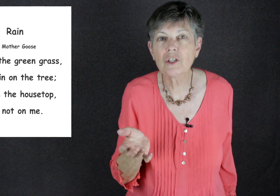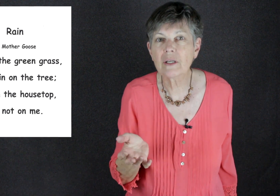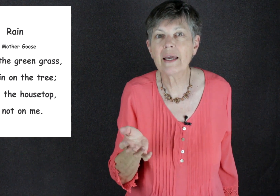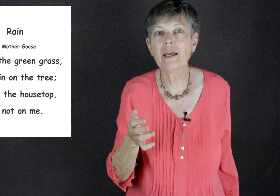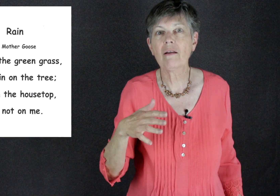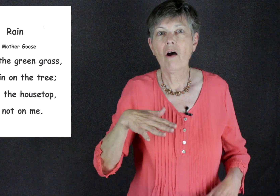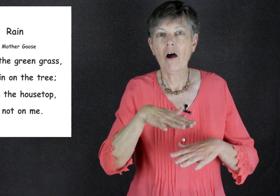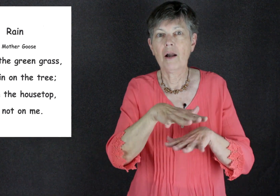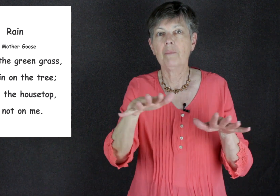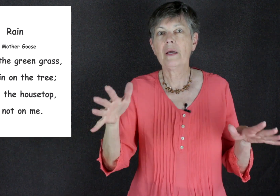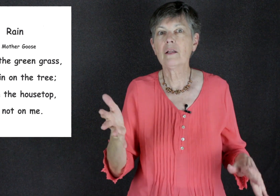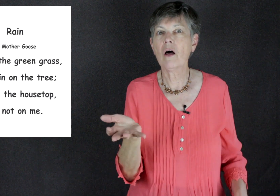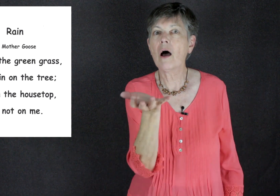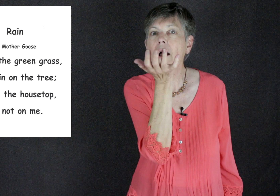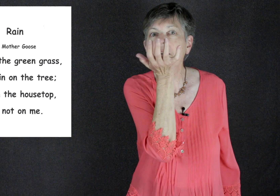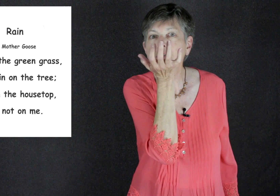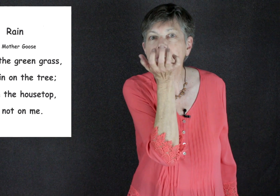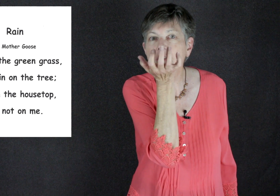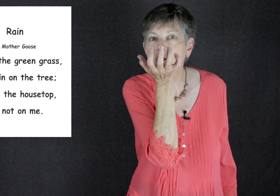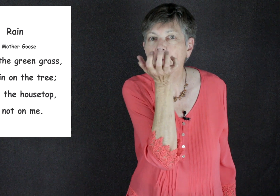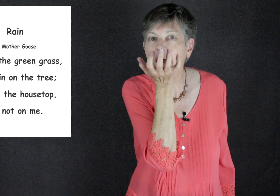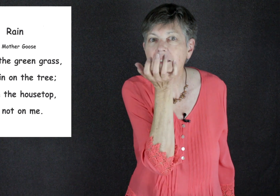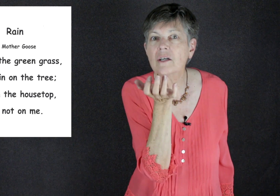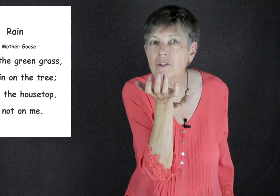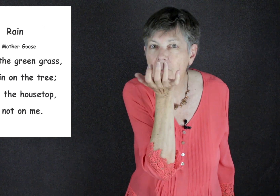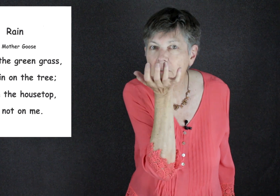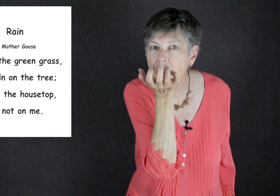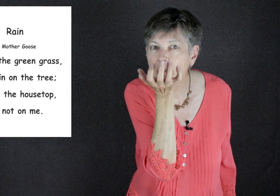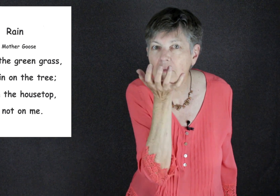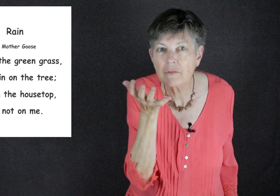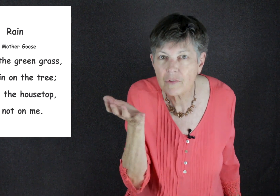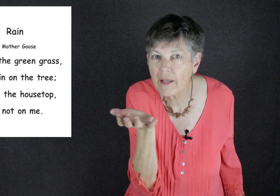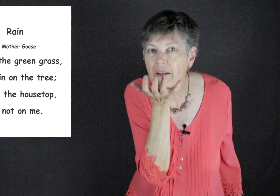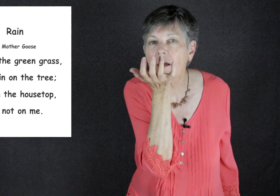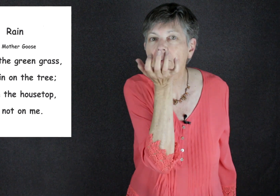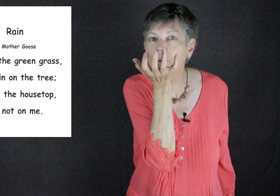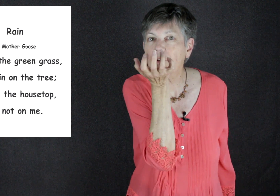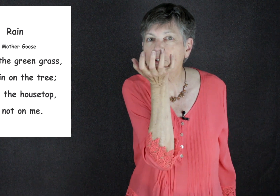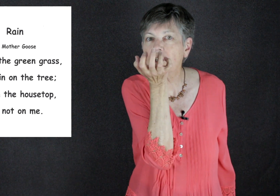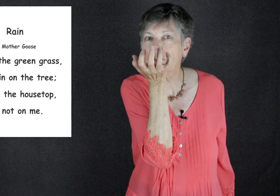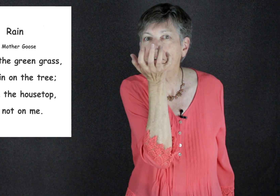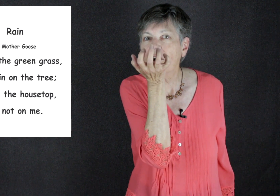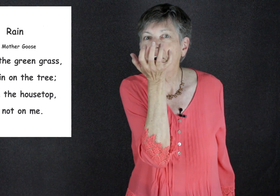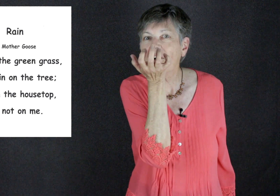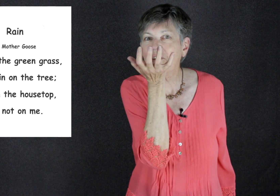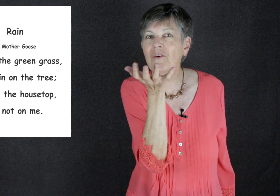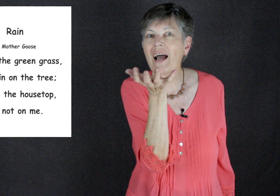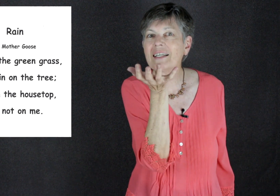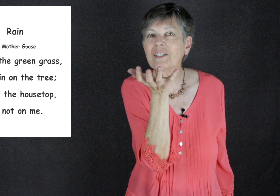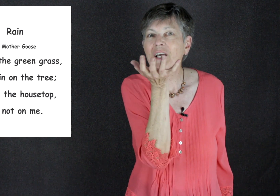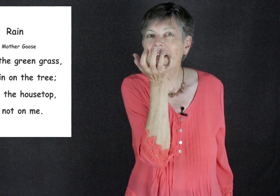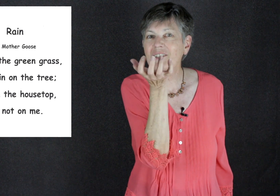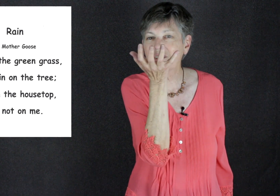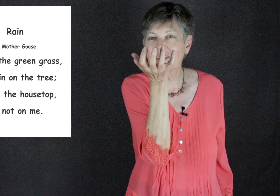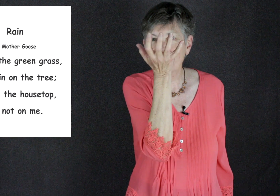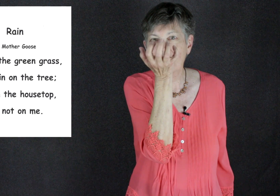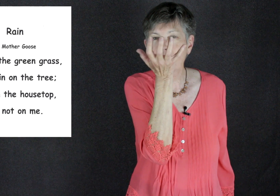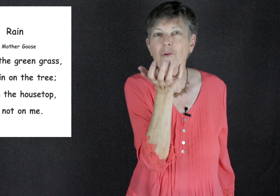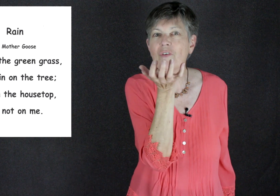you're laying on a big lawn and you see the grass on your you know if you're laying down there with your chin on the grass and you can see it up your